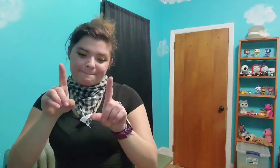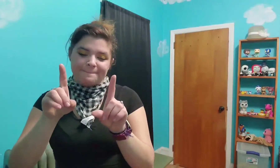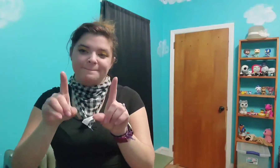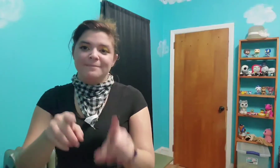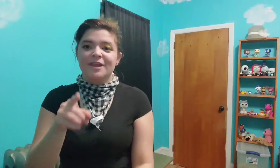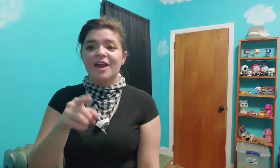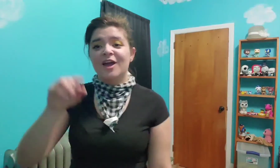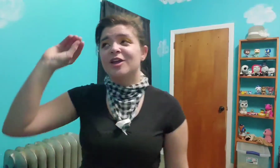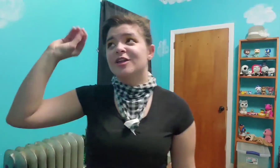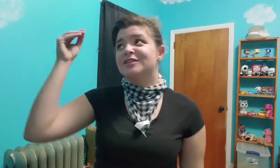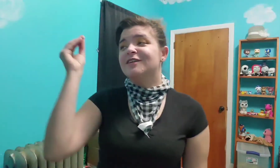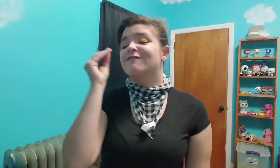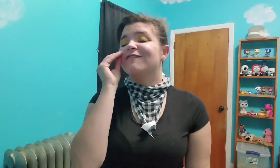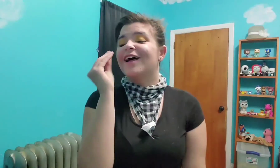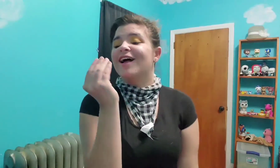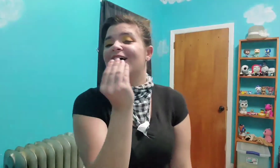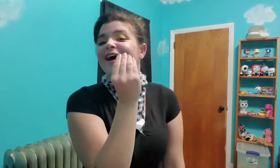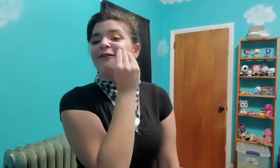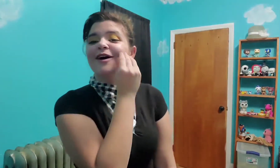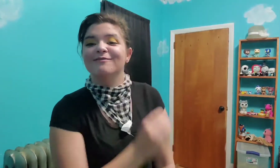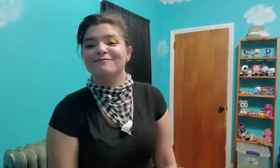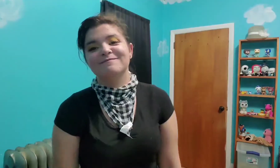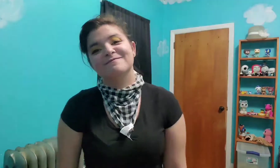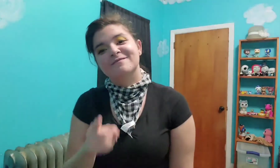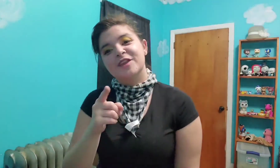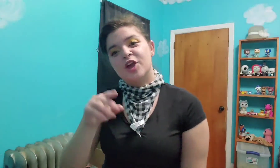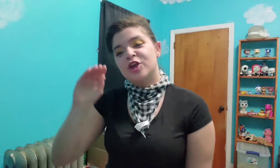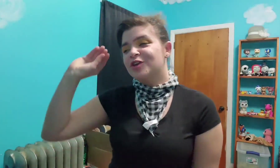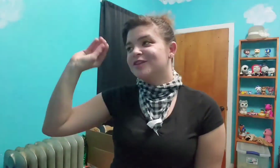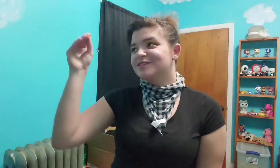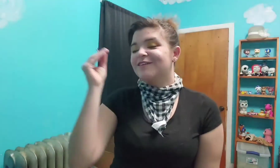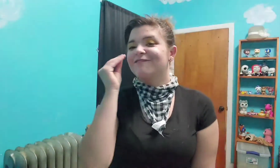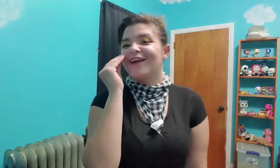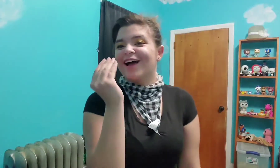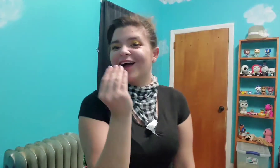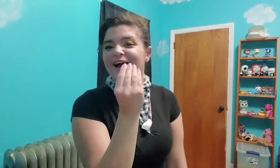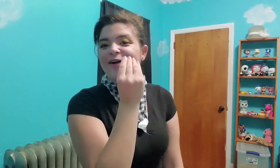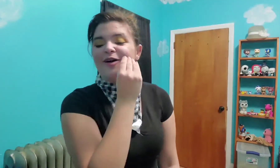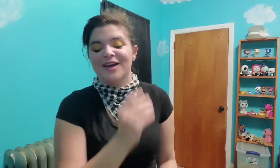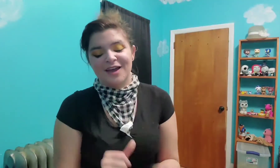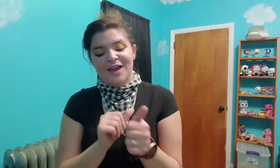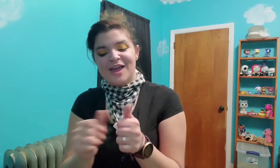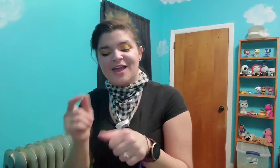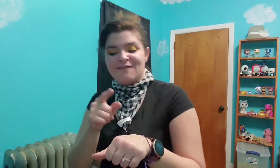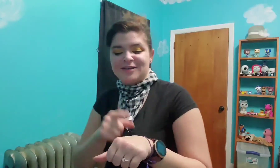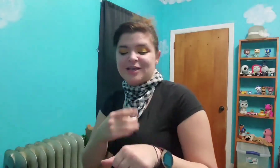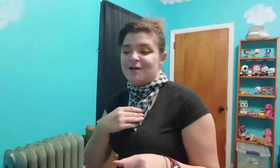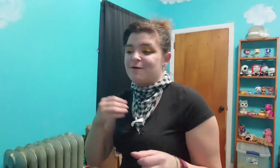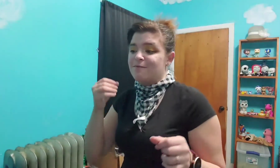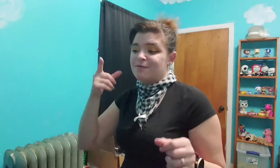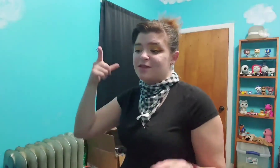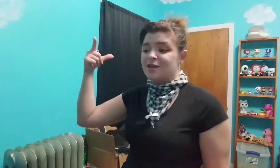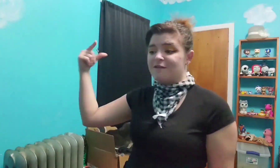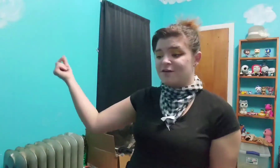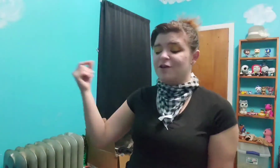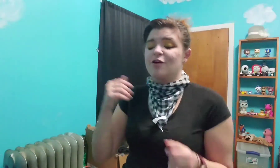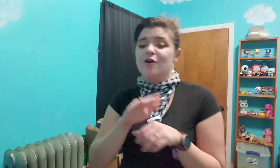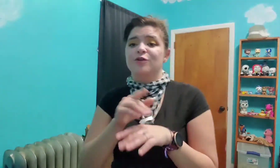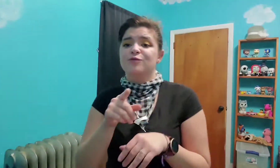You're the sunflower You're the sunflower Every time I'm leaving on ya